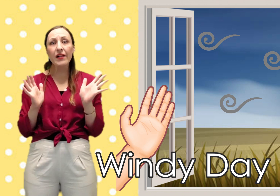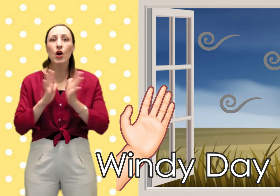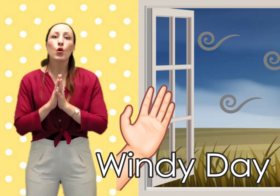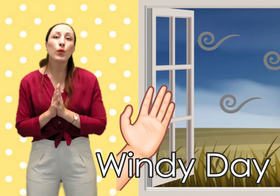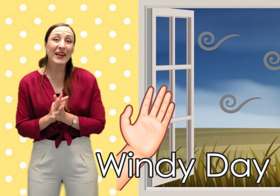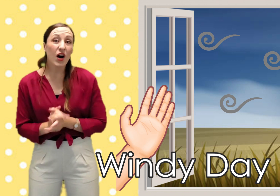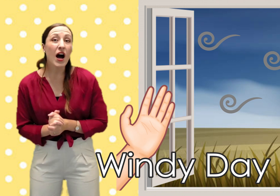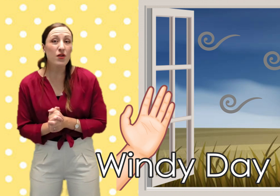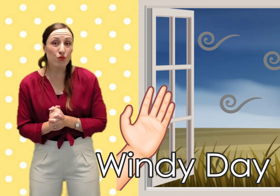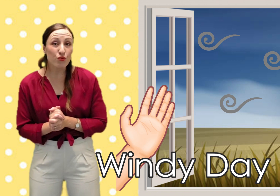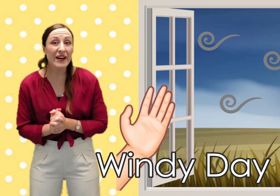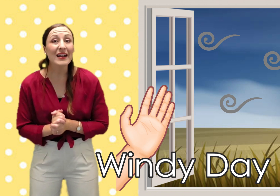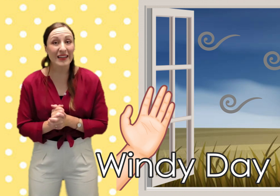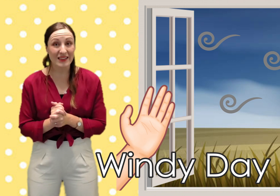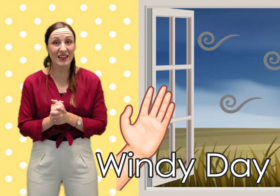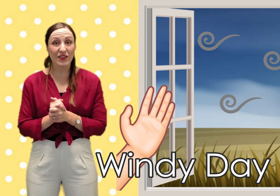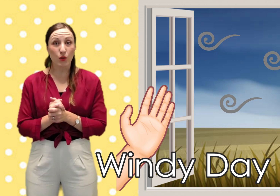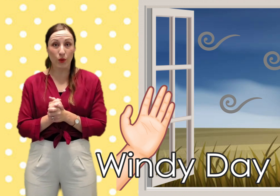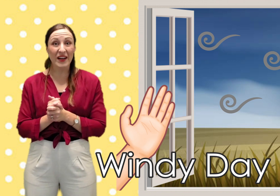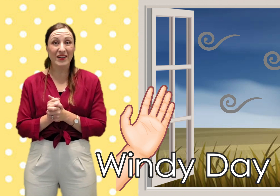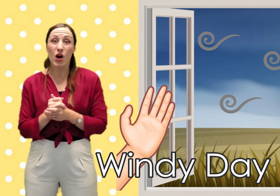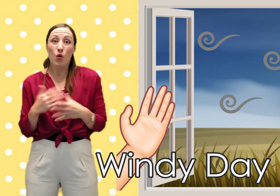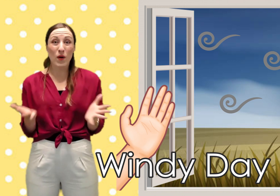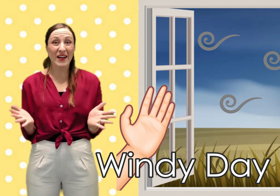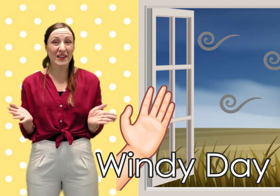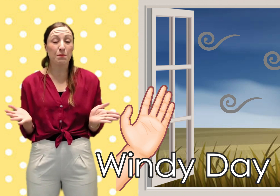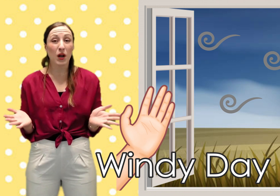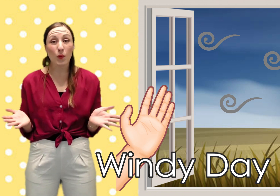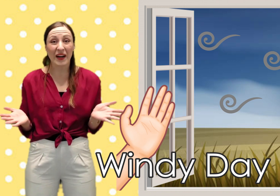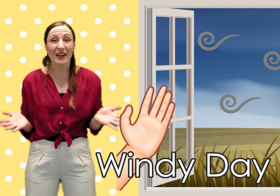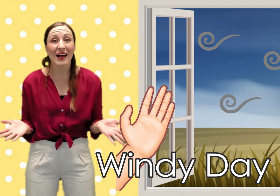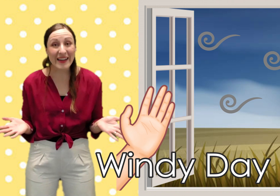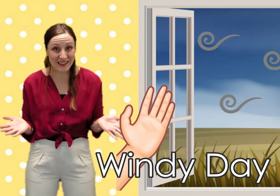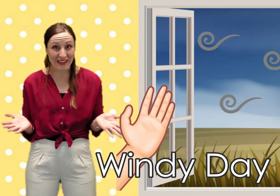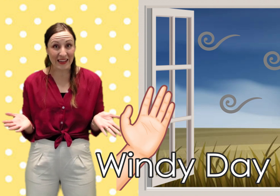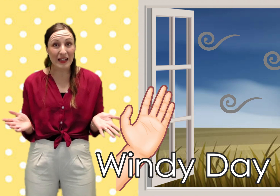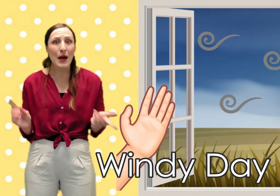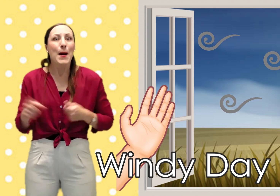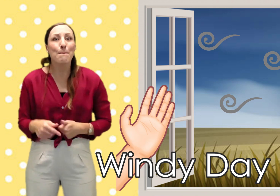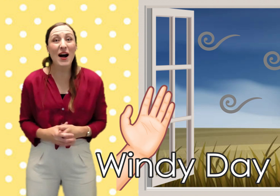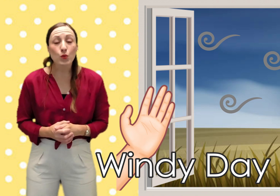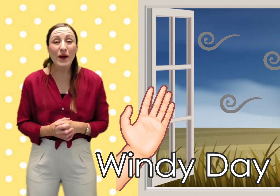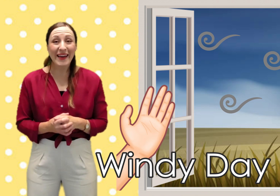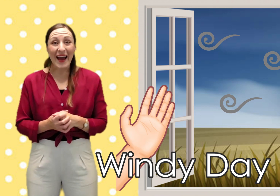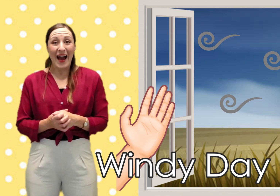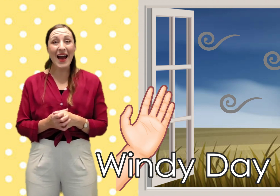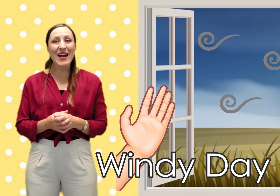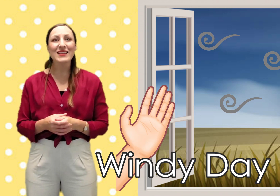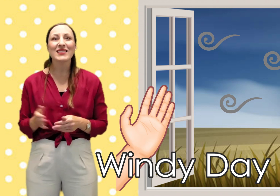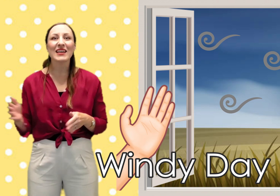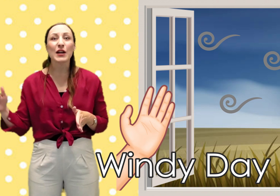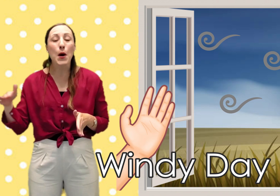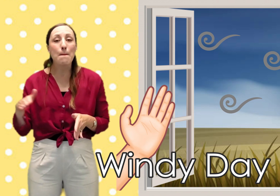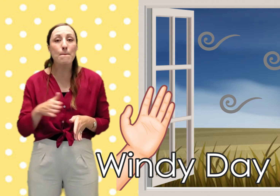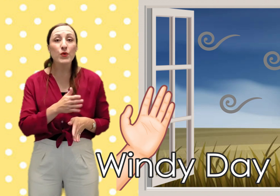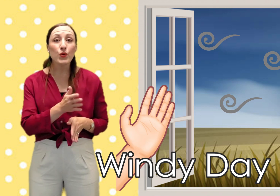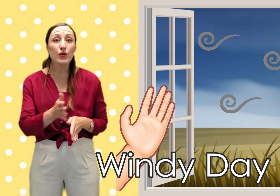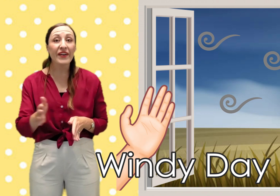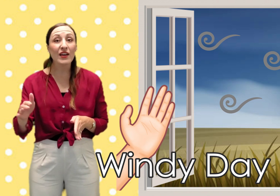we can't really see the wind when it is blowing lightly but we can see it moving